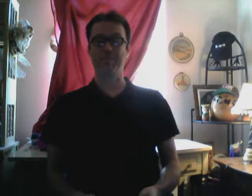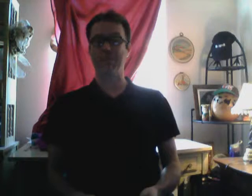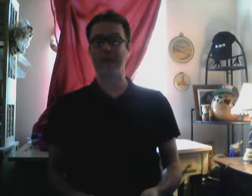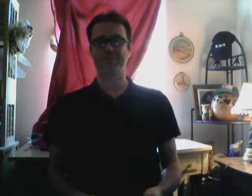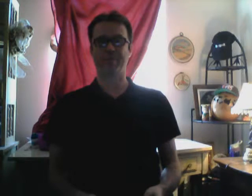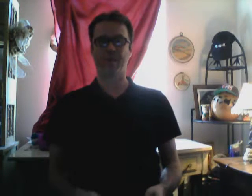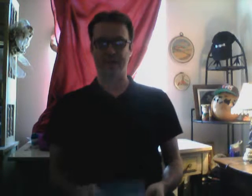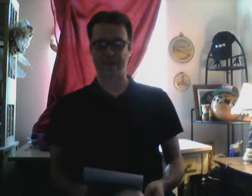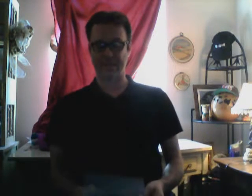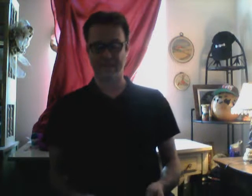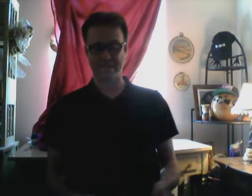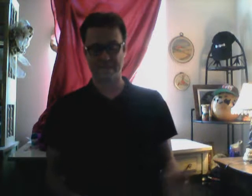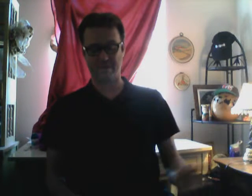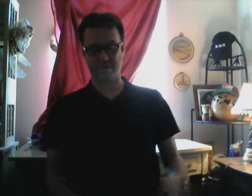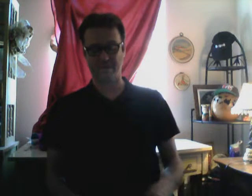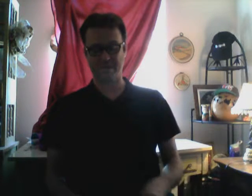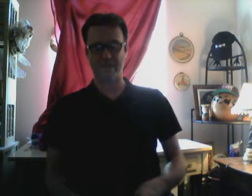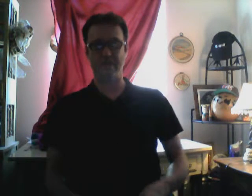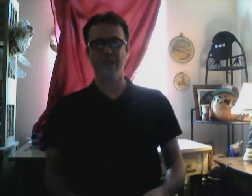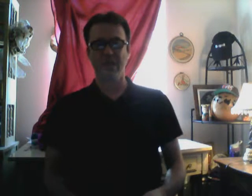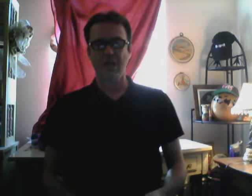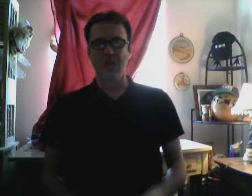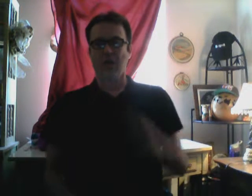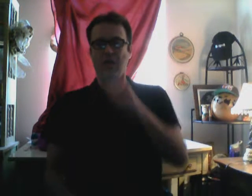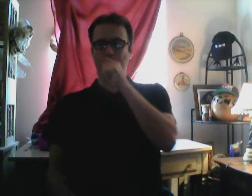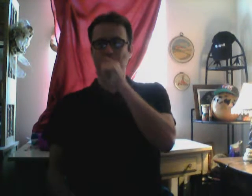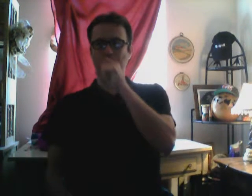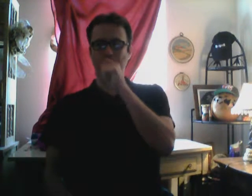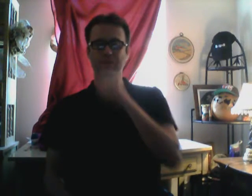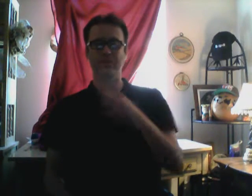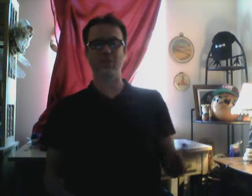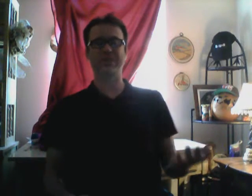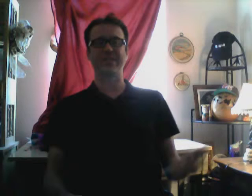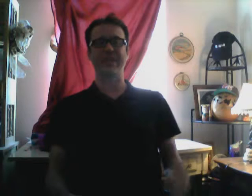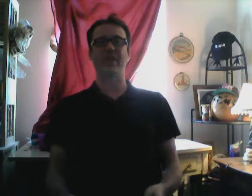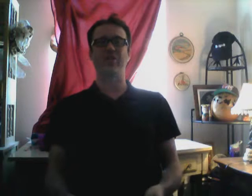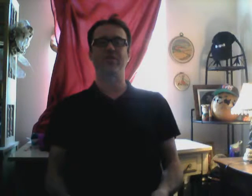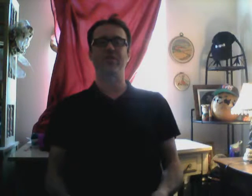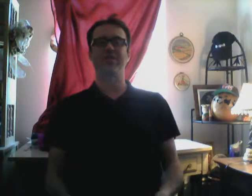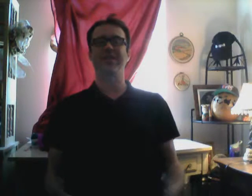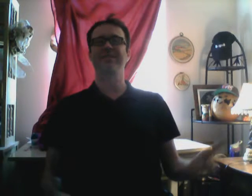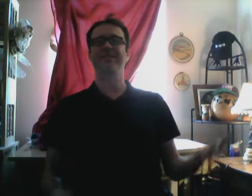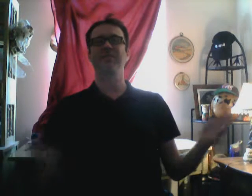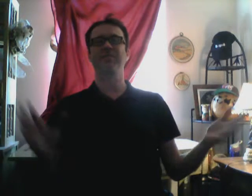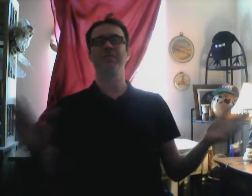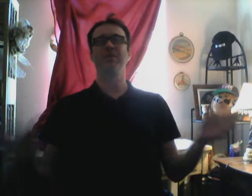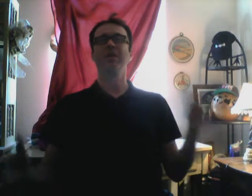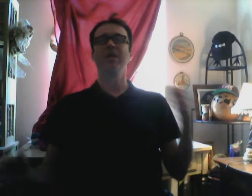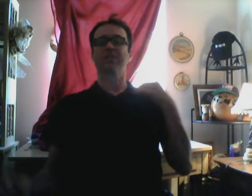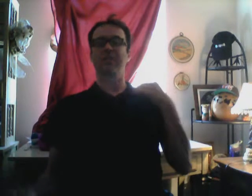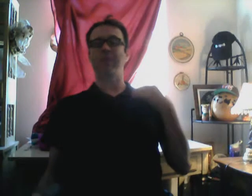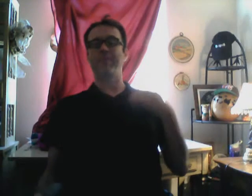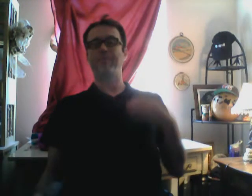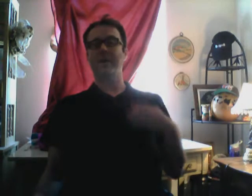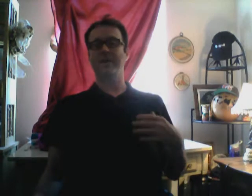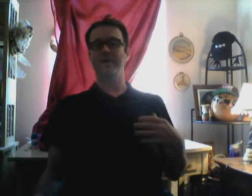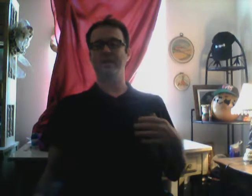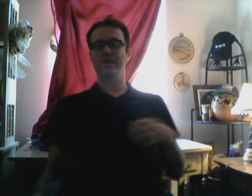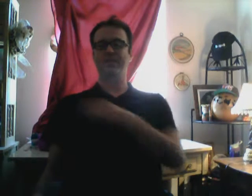max profit. I guess I don't understand. So it's now, it's just, it's like my body is